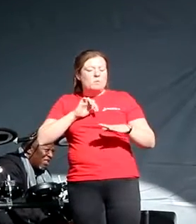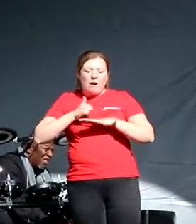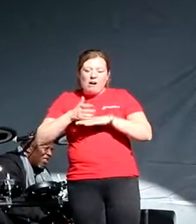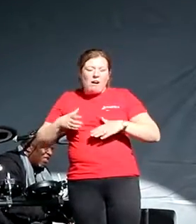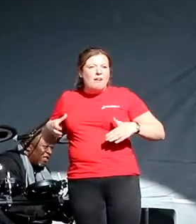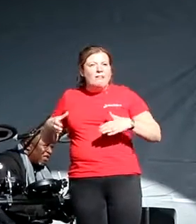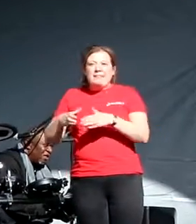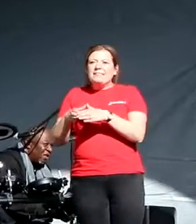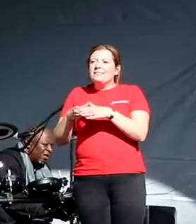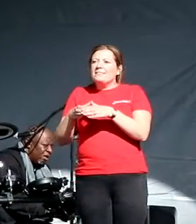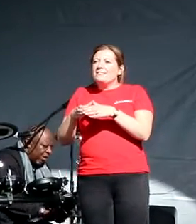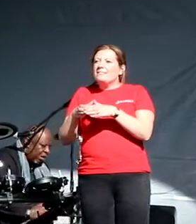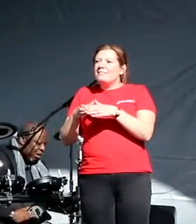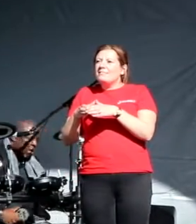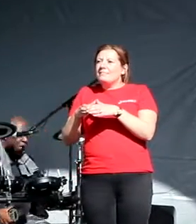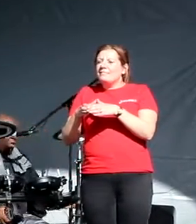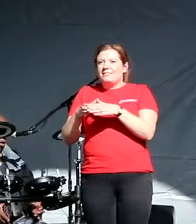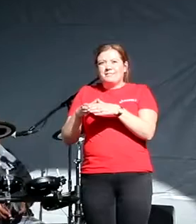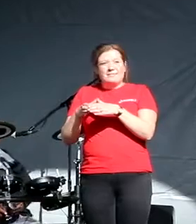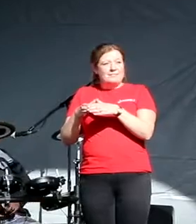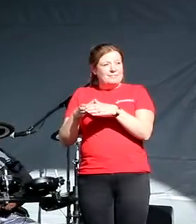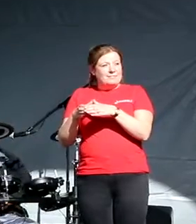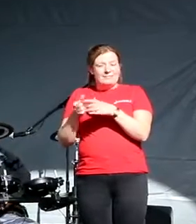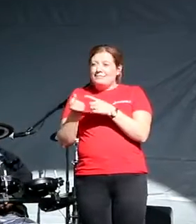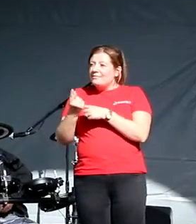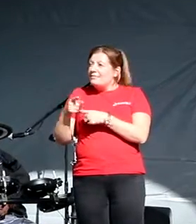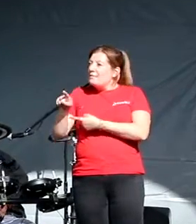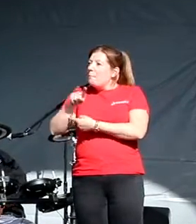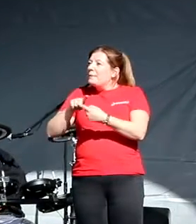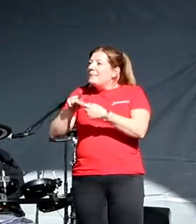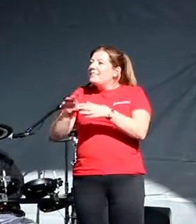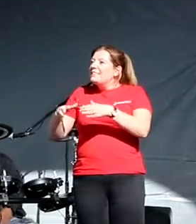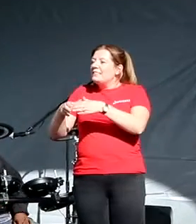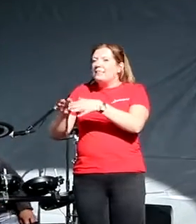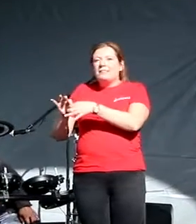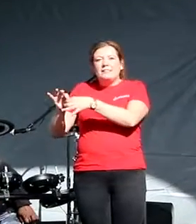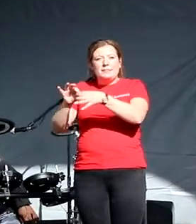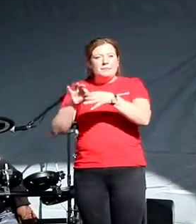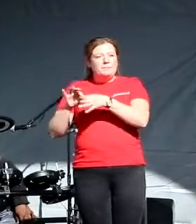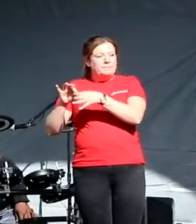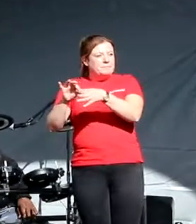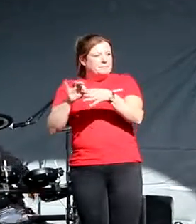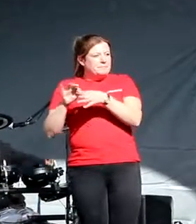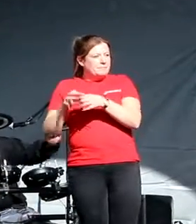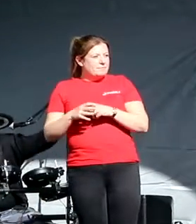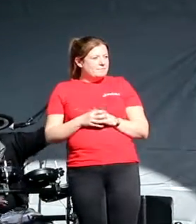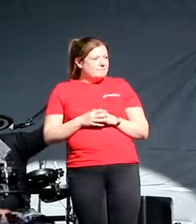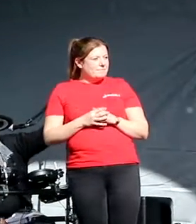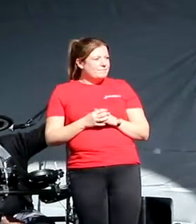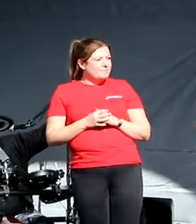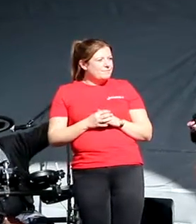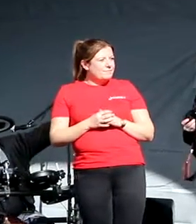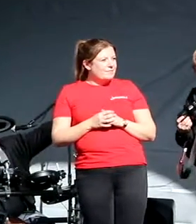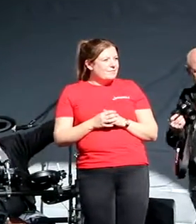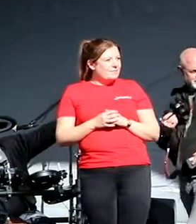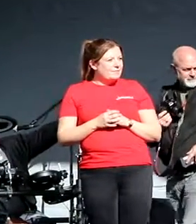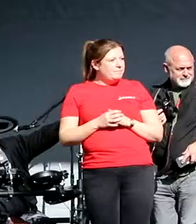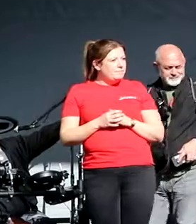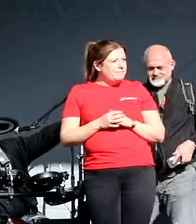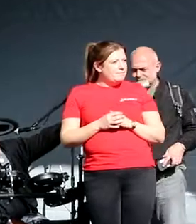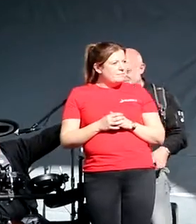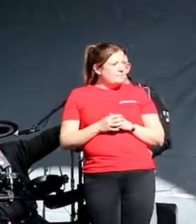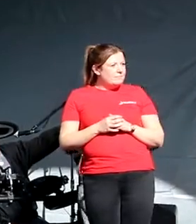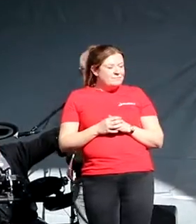far from where Maggie May and who make it are